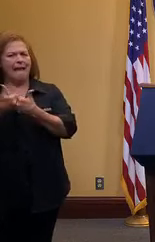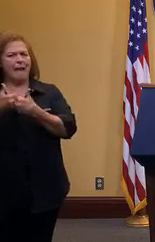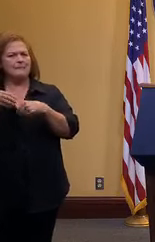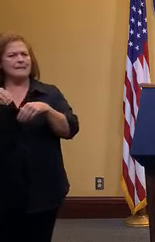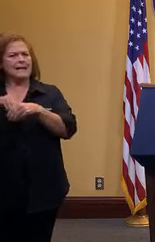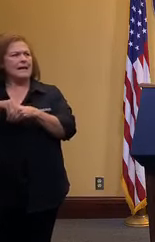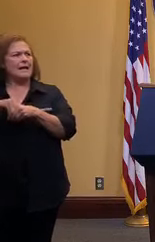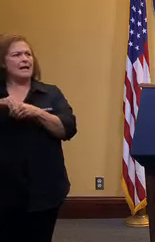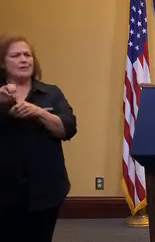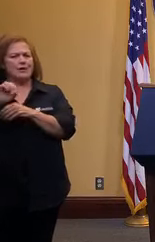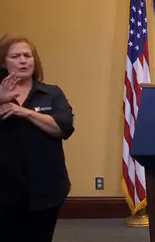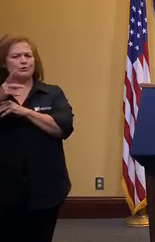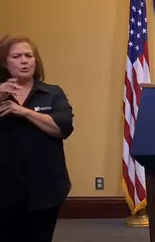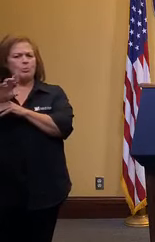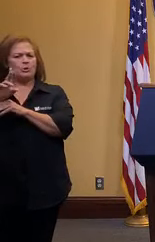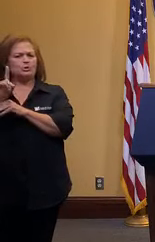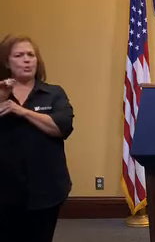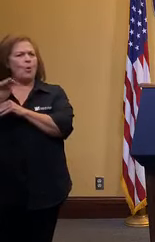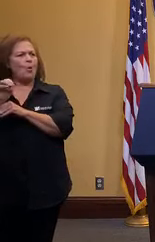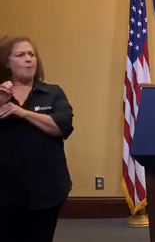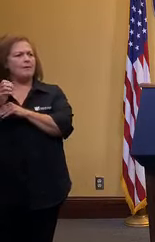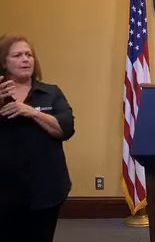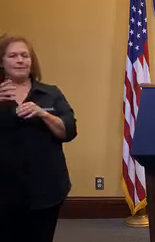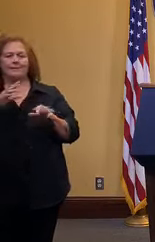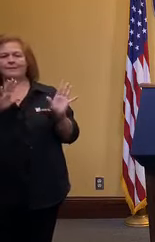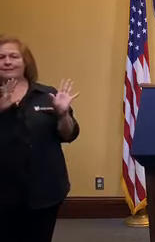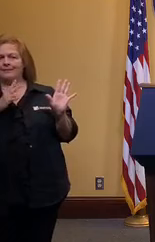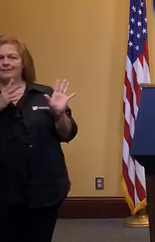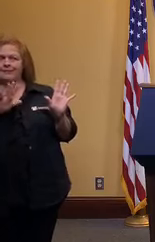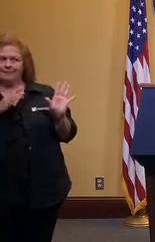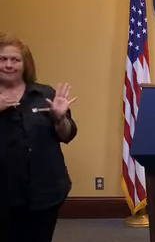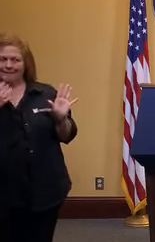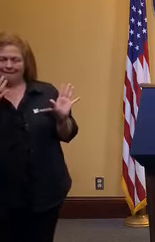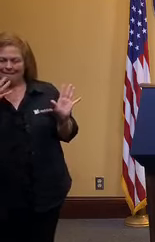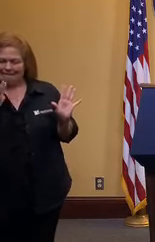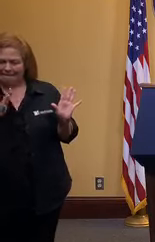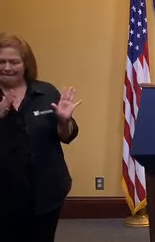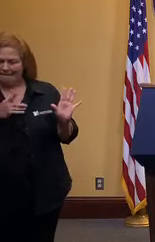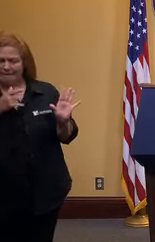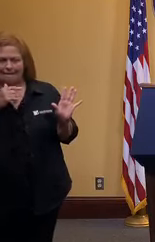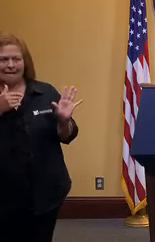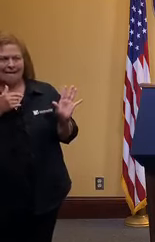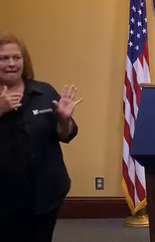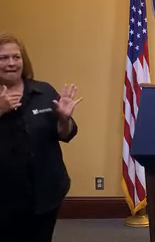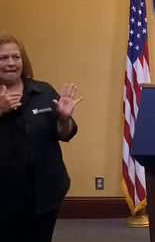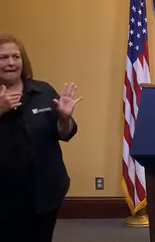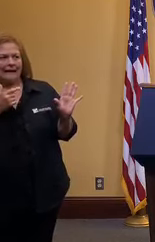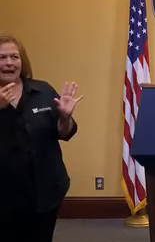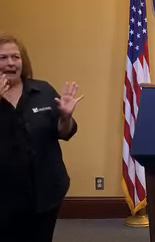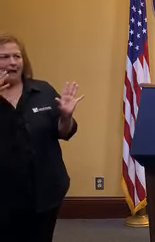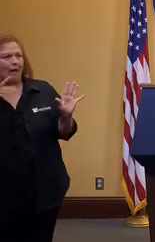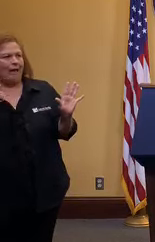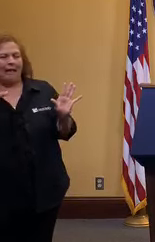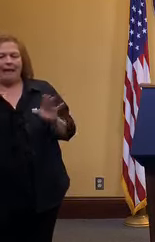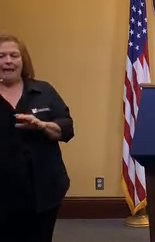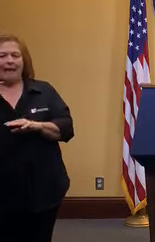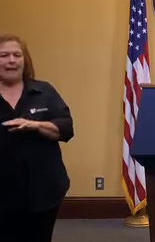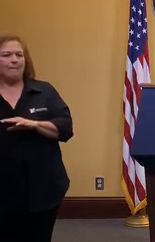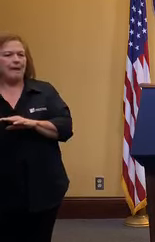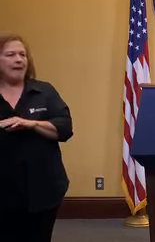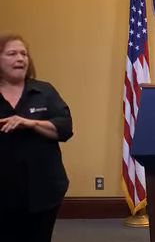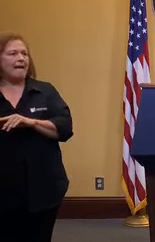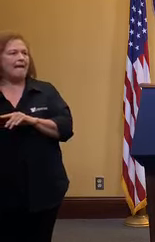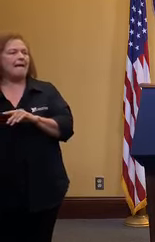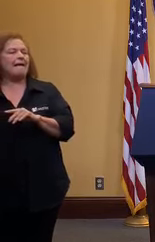oh you're not going to trap me with that one um i think honestly you know that i think that's something that nfl nba major league baseball